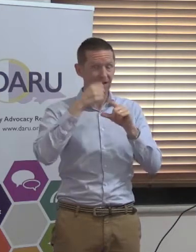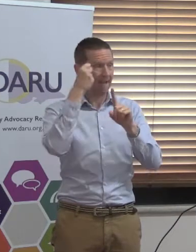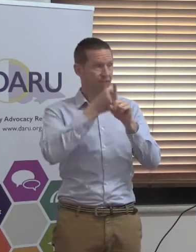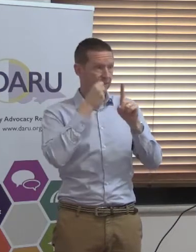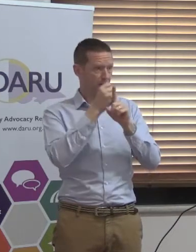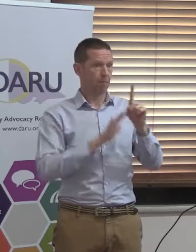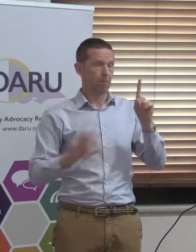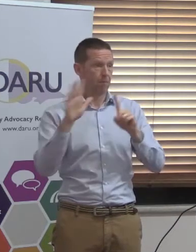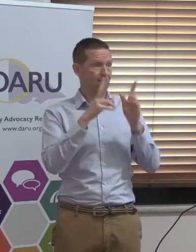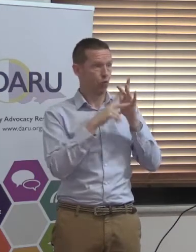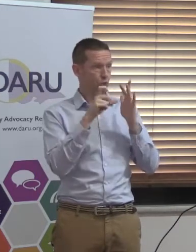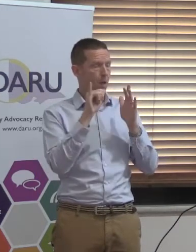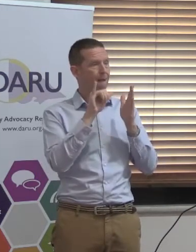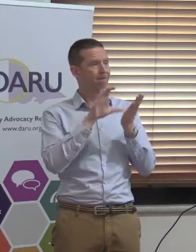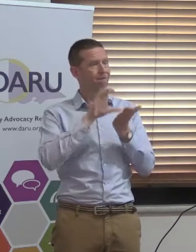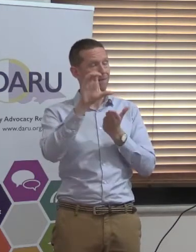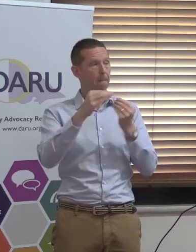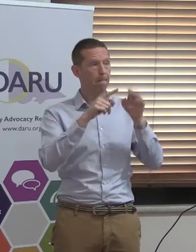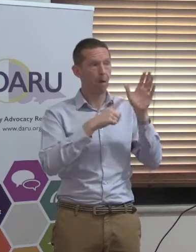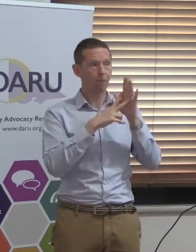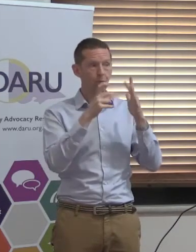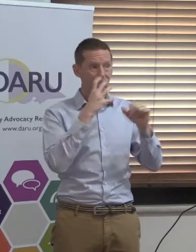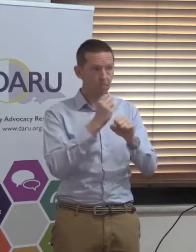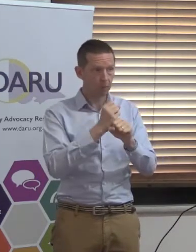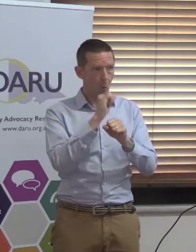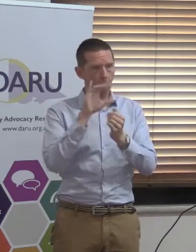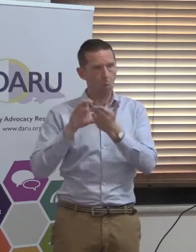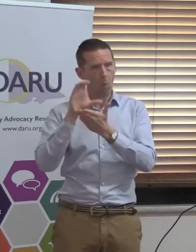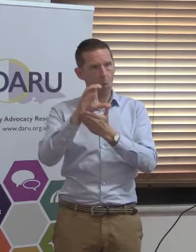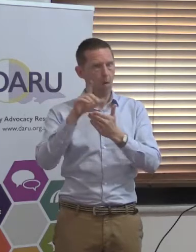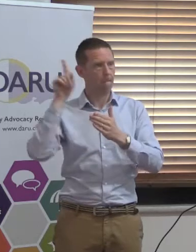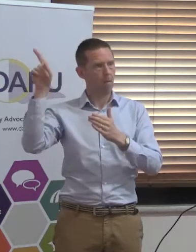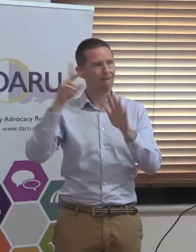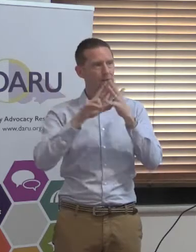Victoria, either funded by the Victorian Government or funded by the Federal Government.